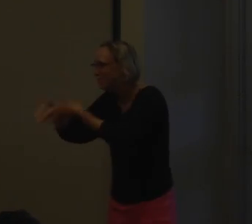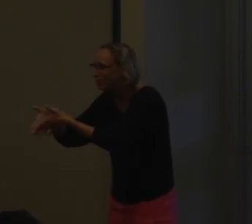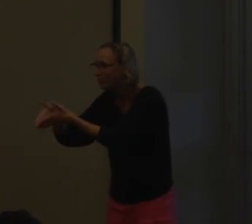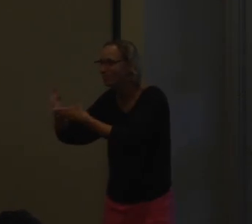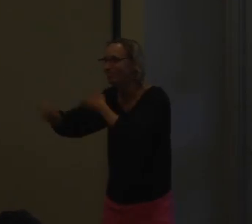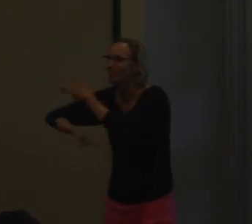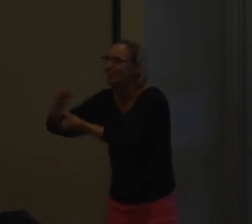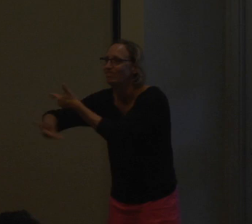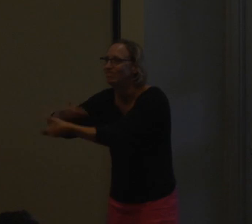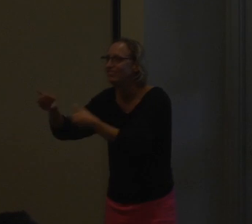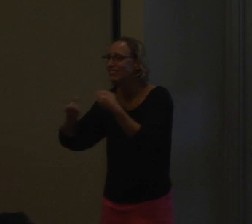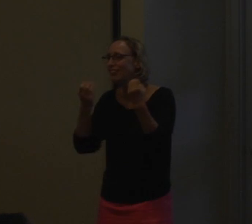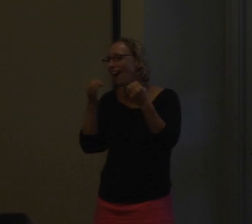focus on one over the other.